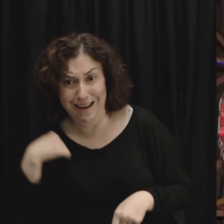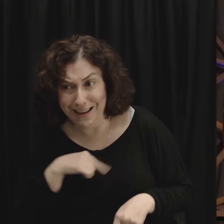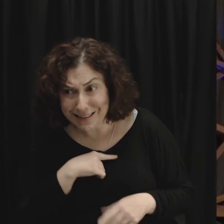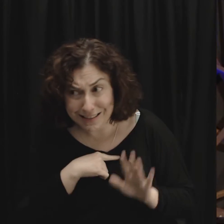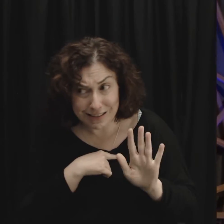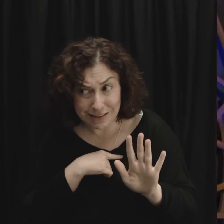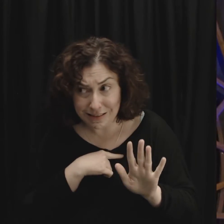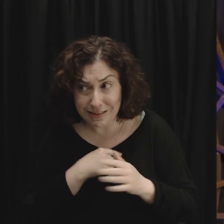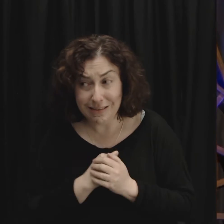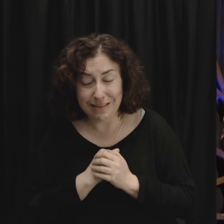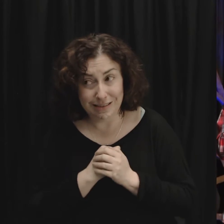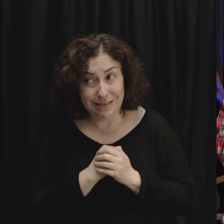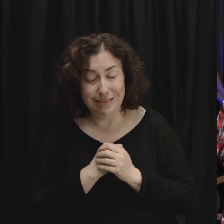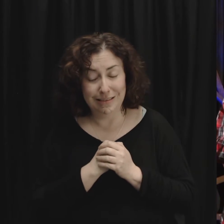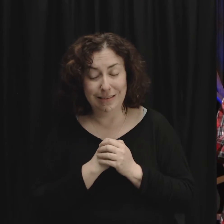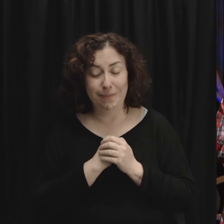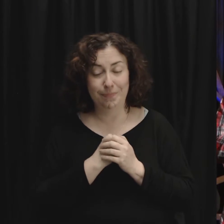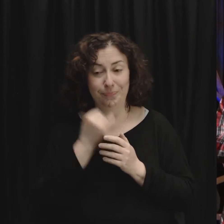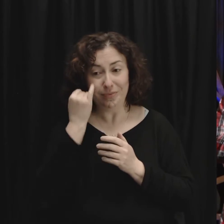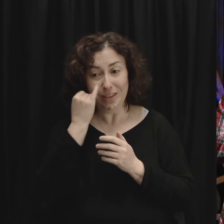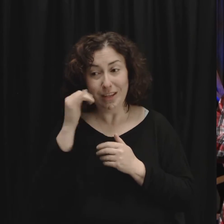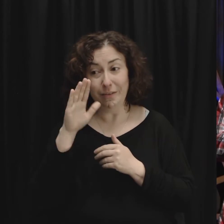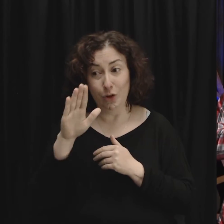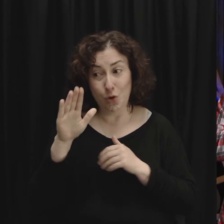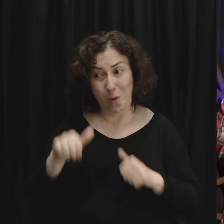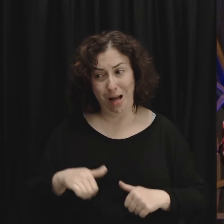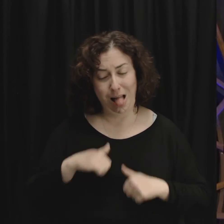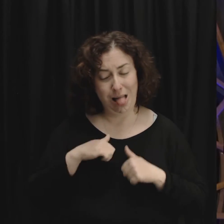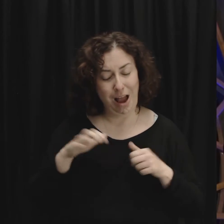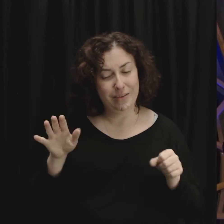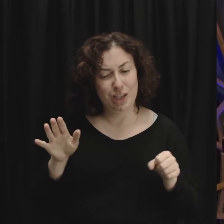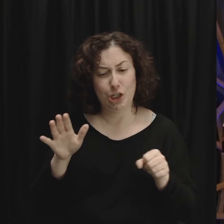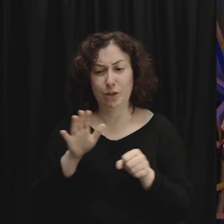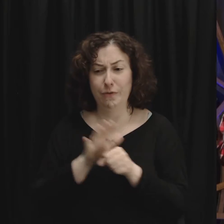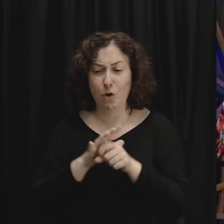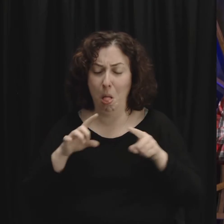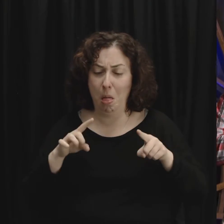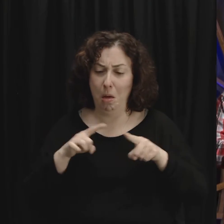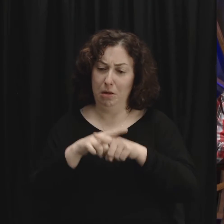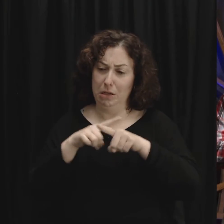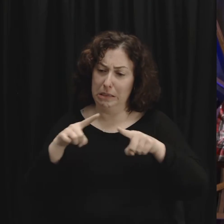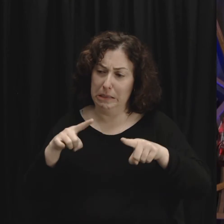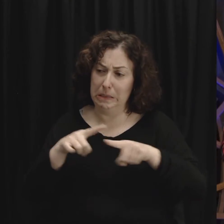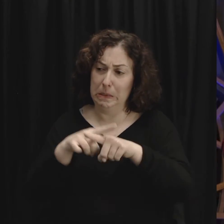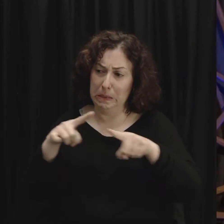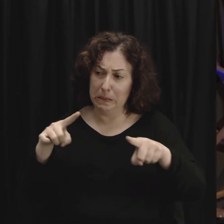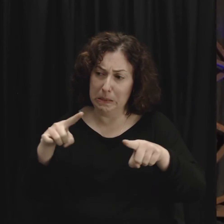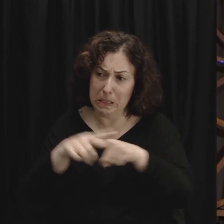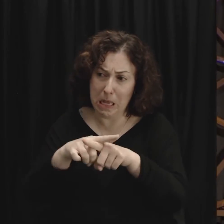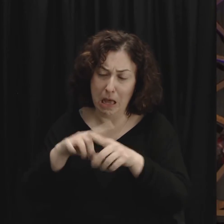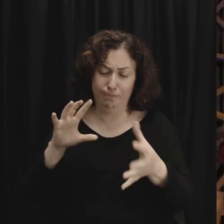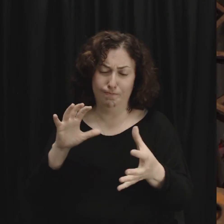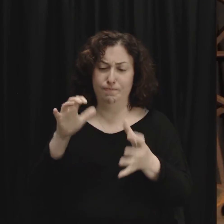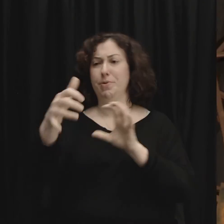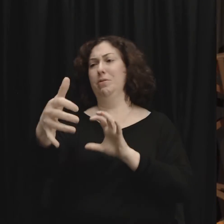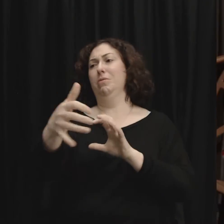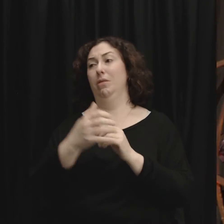if your life is so full of drama and conflict and broken dysfunctional relationships what if the